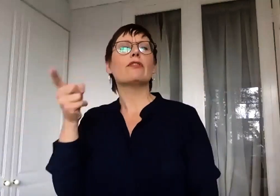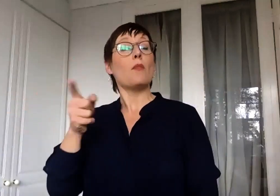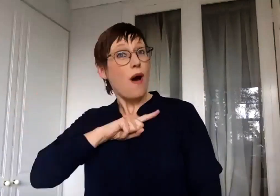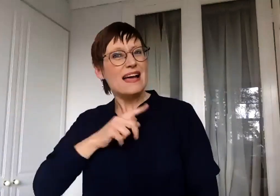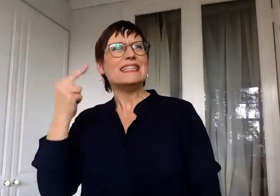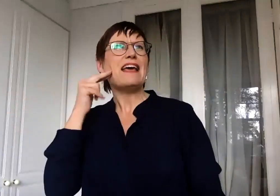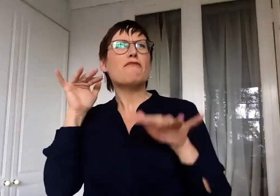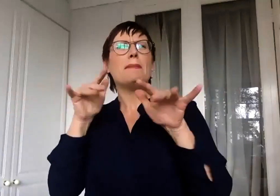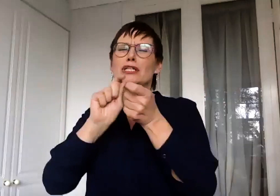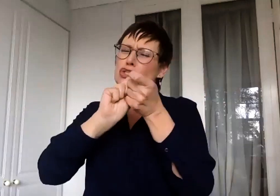that's the one thing I wanted to mention.